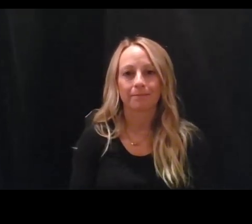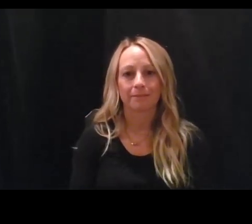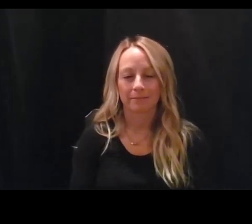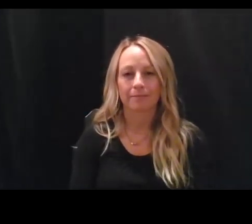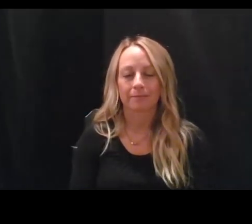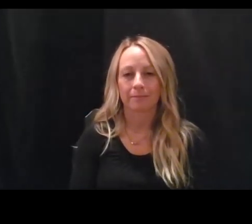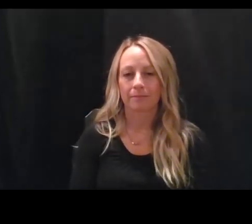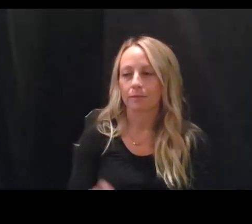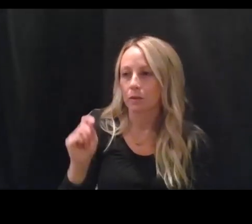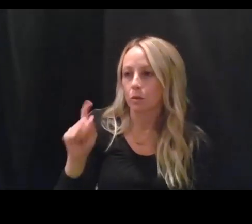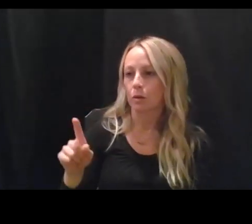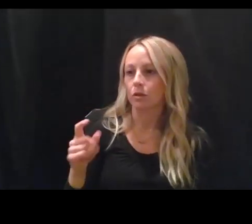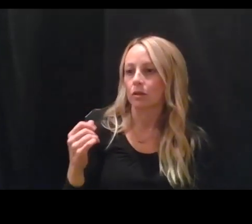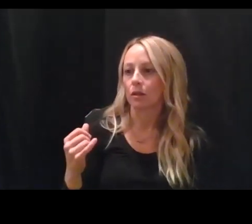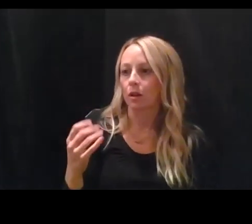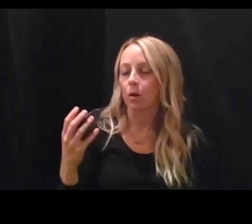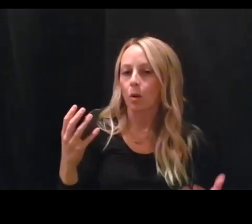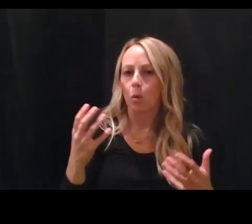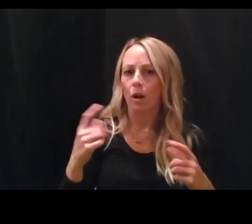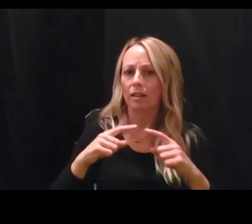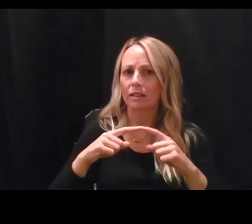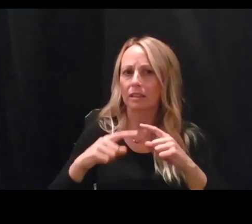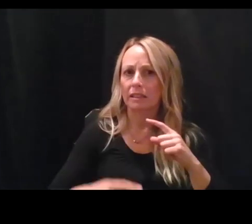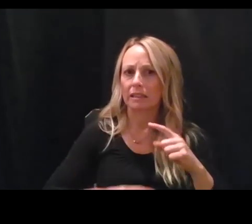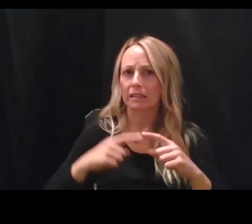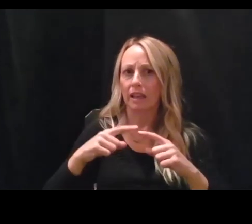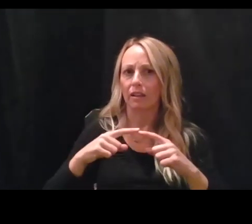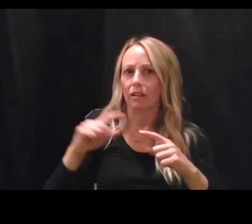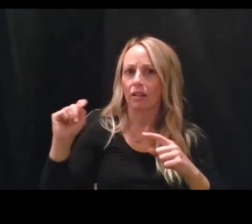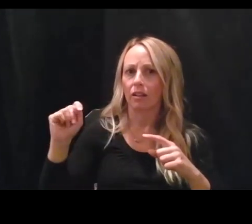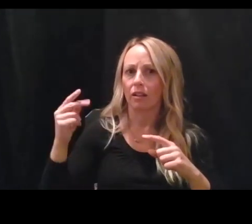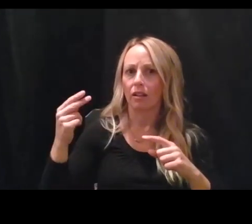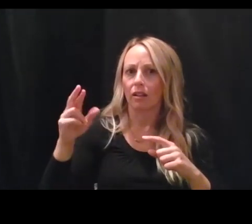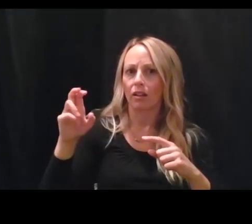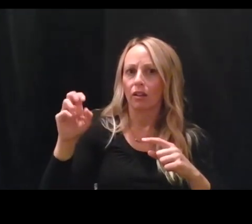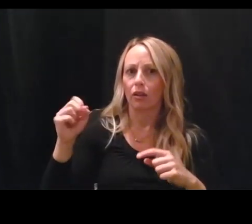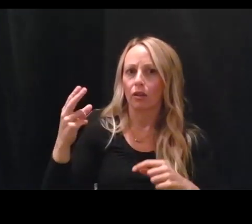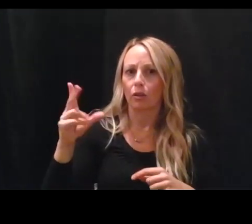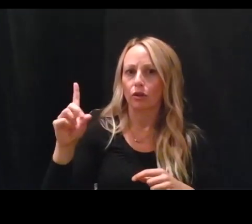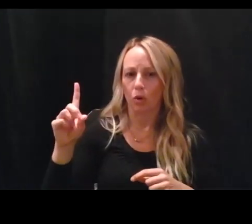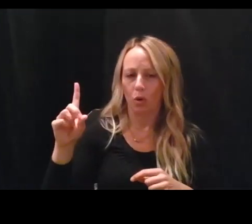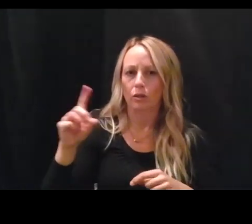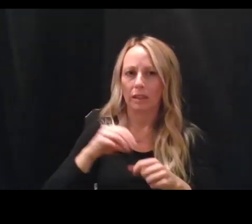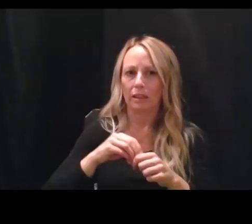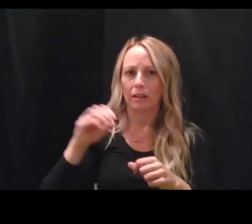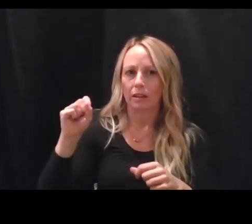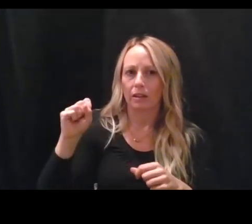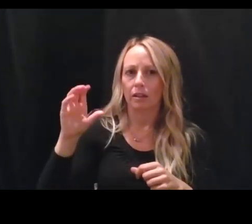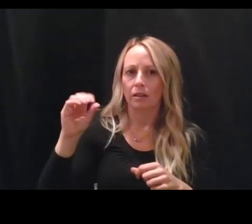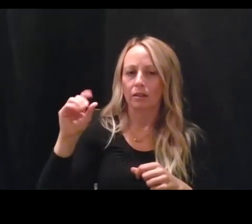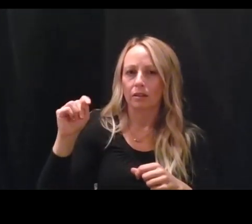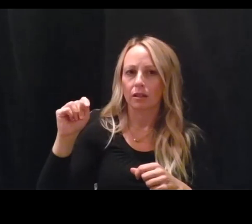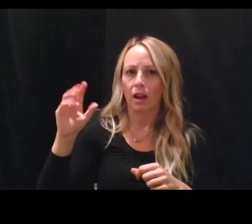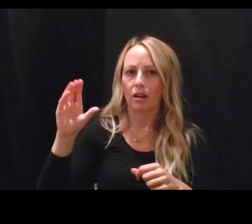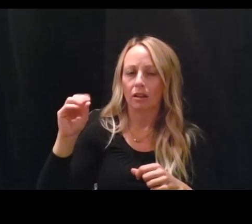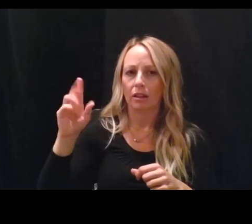Question here for you as well. What is the cycle threshold of the PCR test being used in Scott County? We know it's private providers who are doing this, but do you